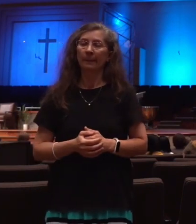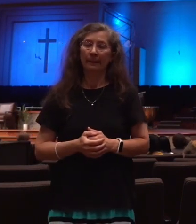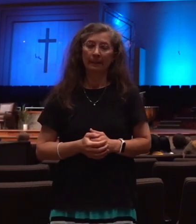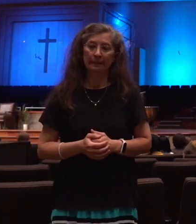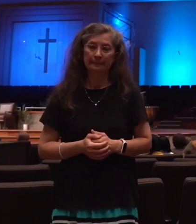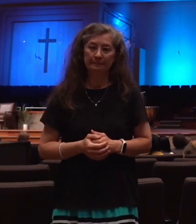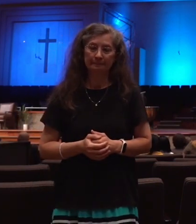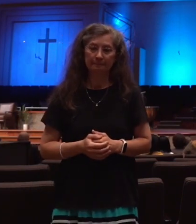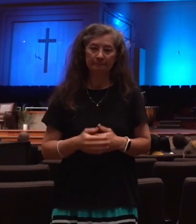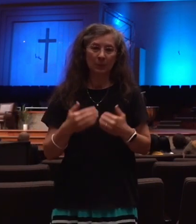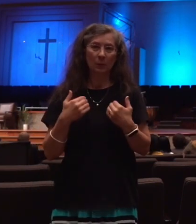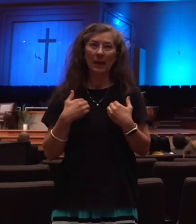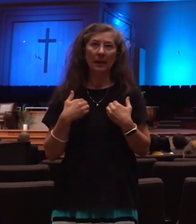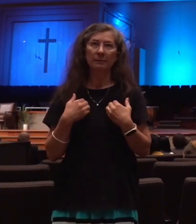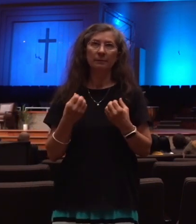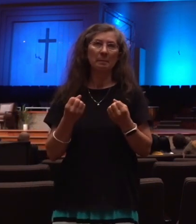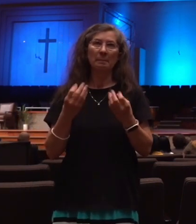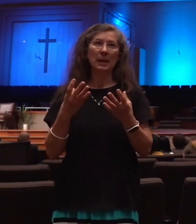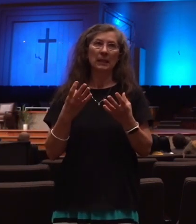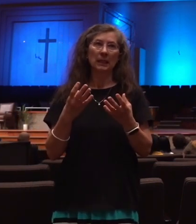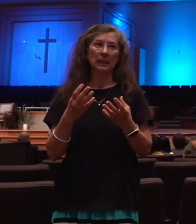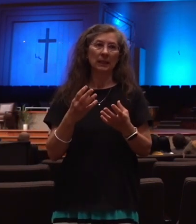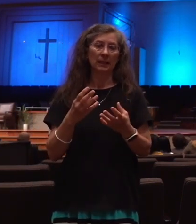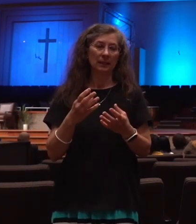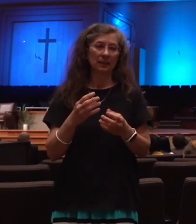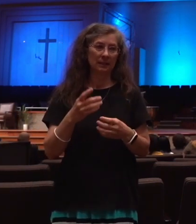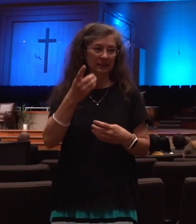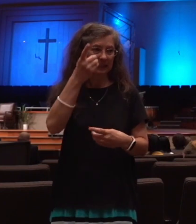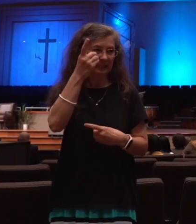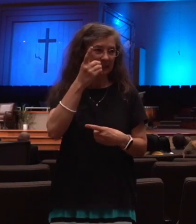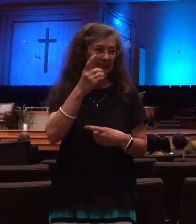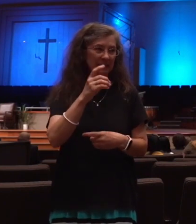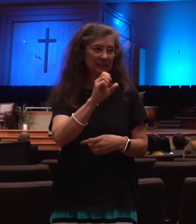SARS, swine flu, and many others, and of course, COVID-19.